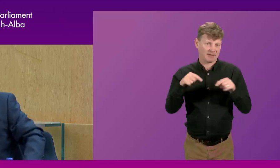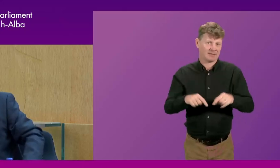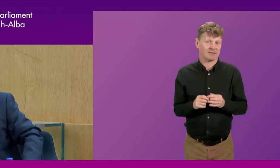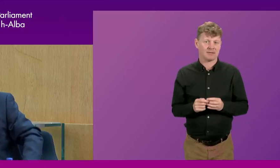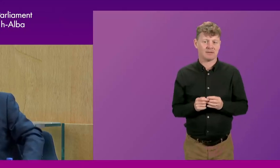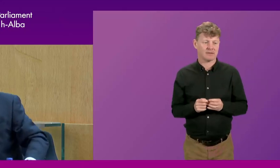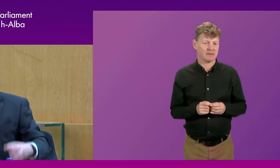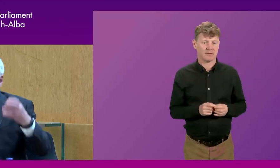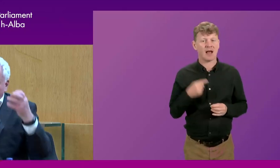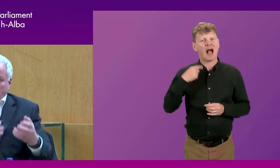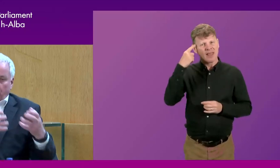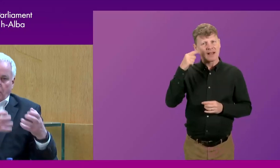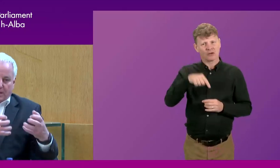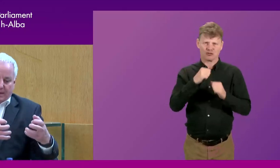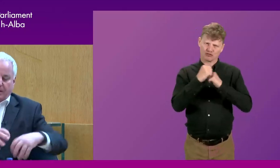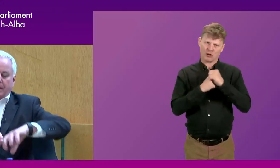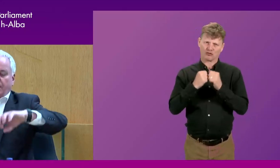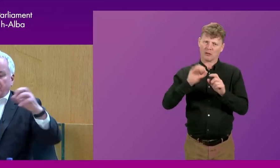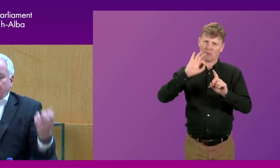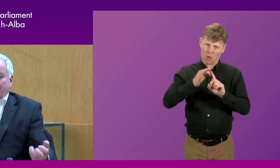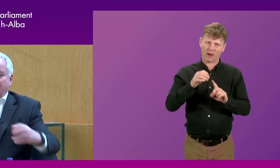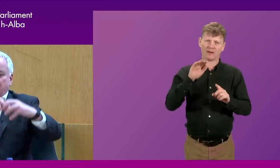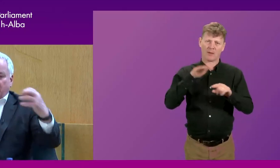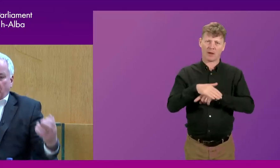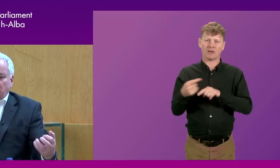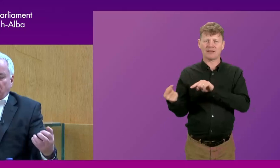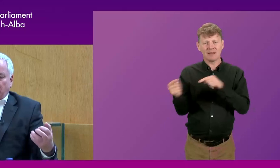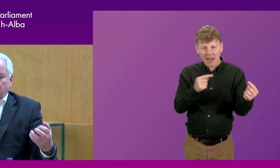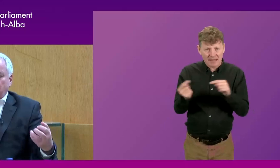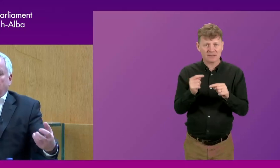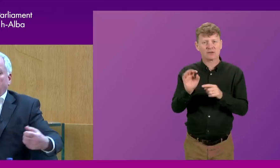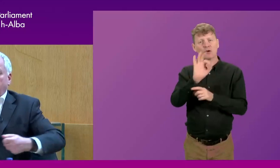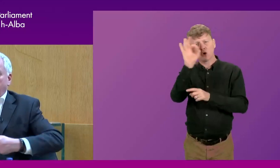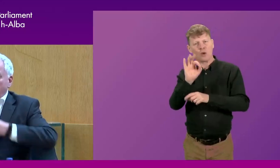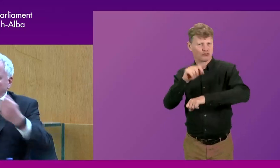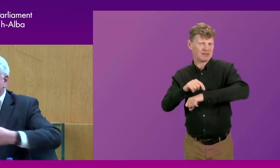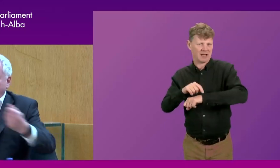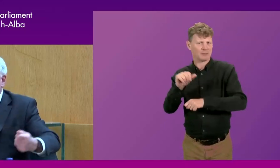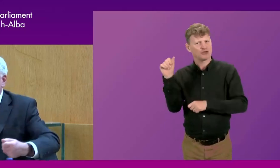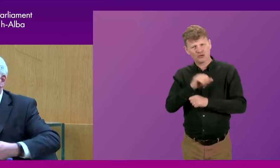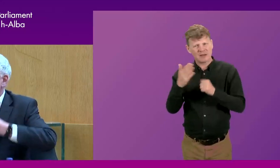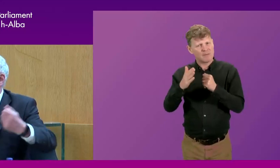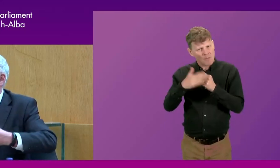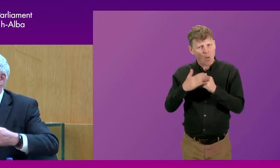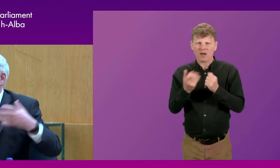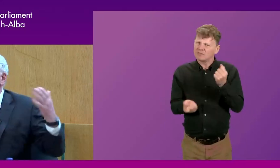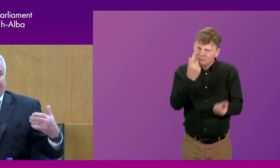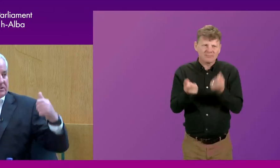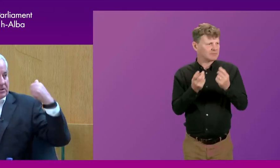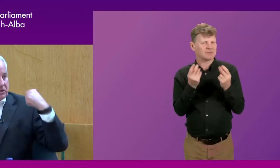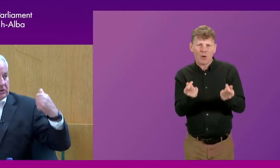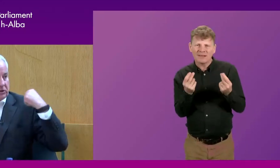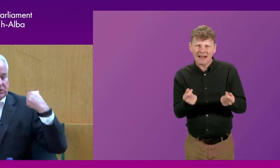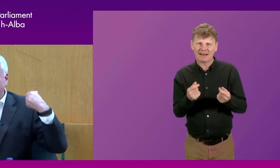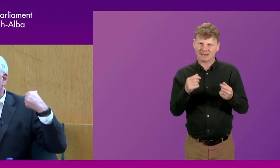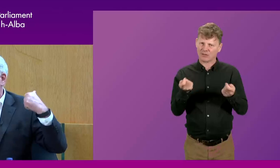And so I think, I think there's a structural point there about the debates and the question times that should be much more spontaneous, much more in the